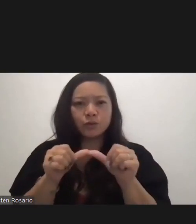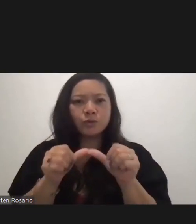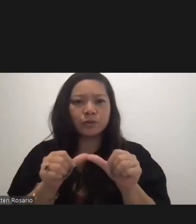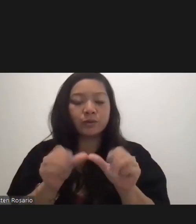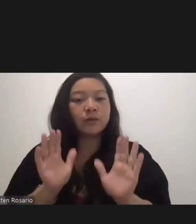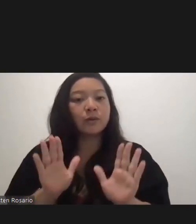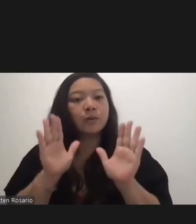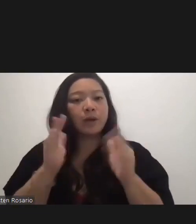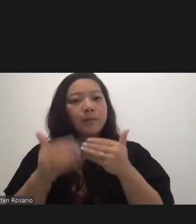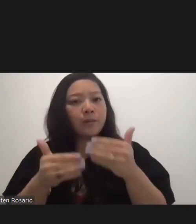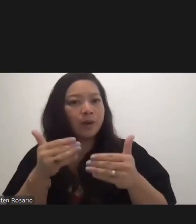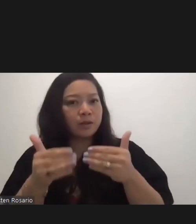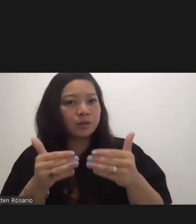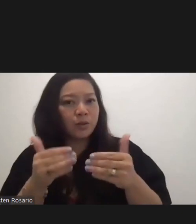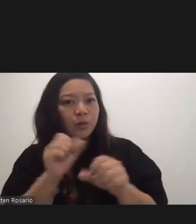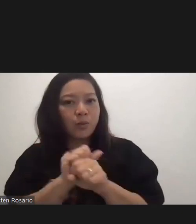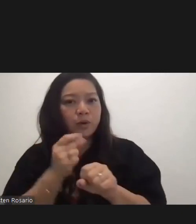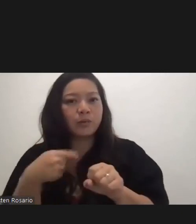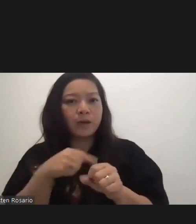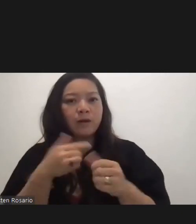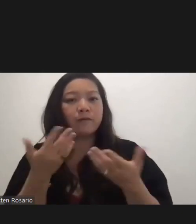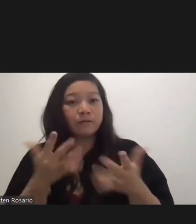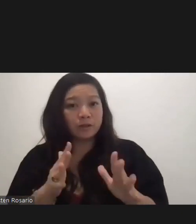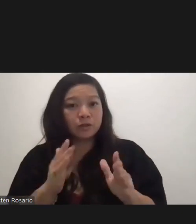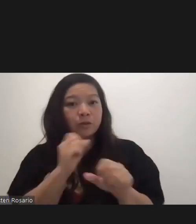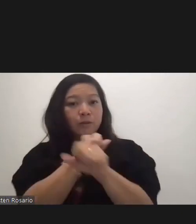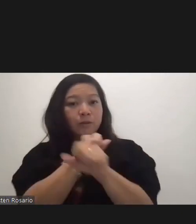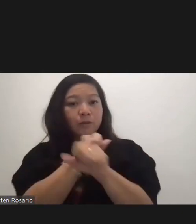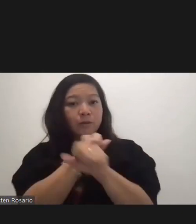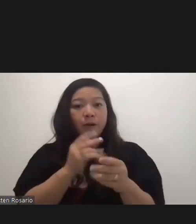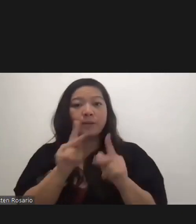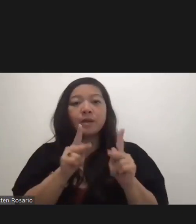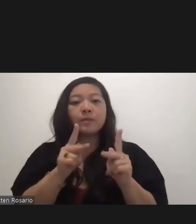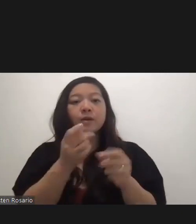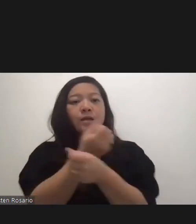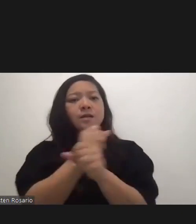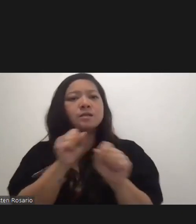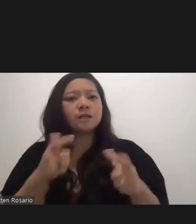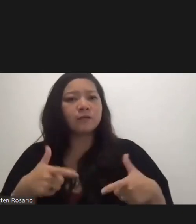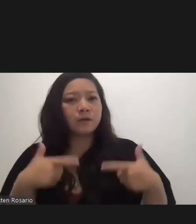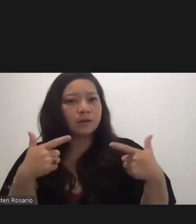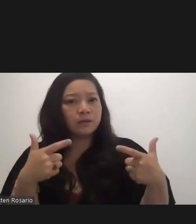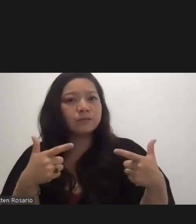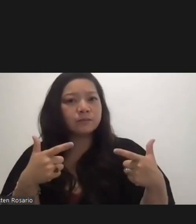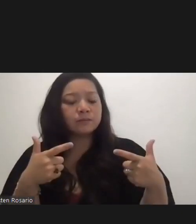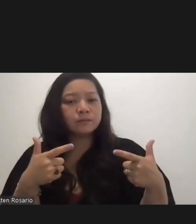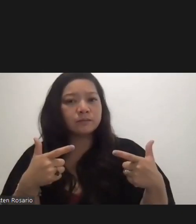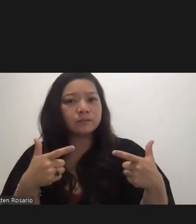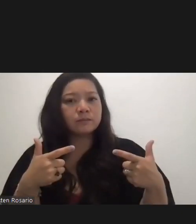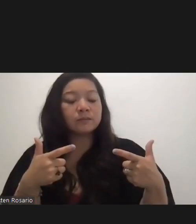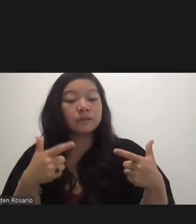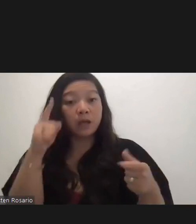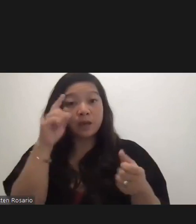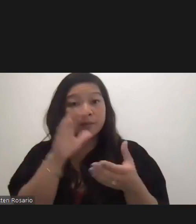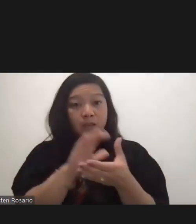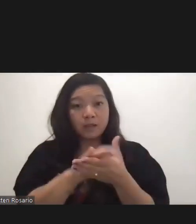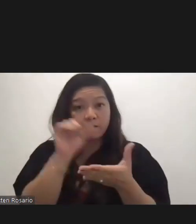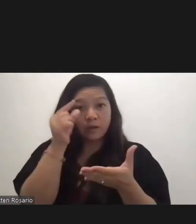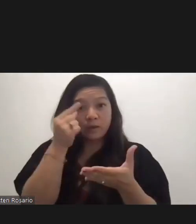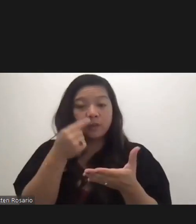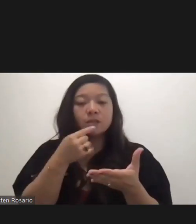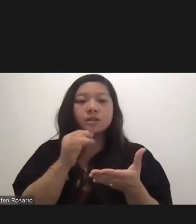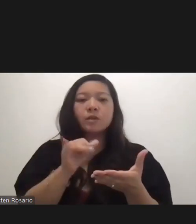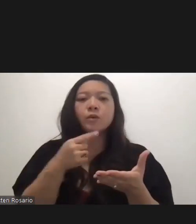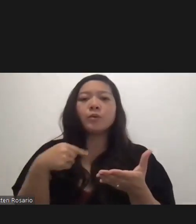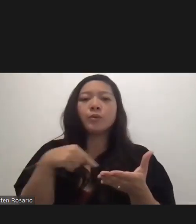progress and work that we have done to protect our people and save lives. And I believe that as we